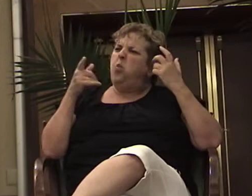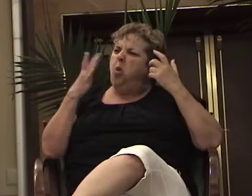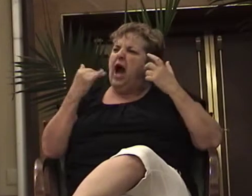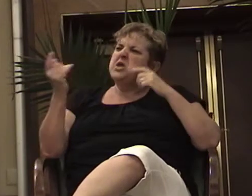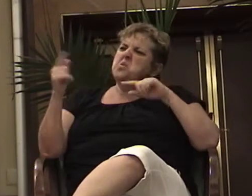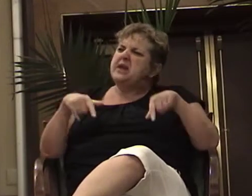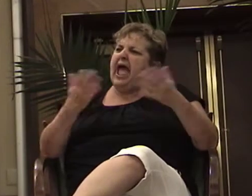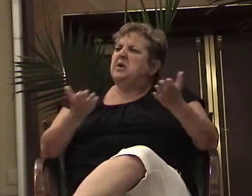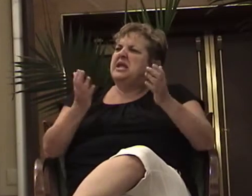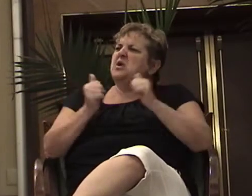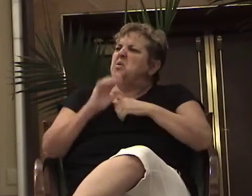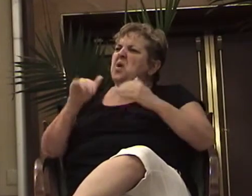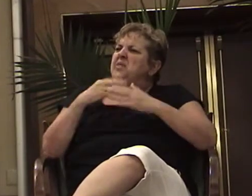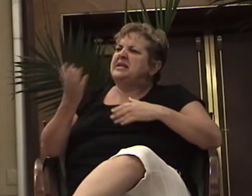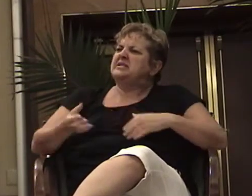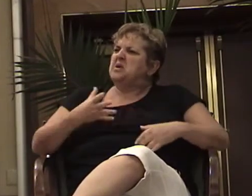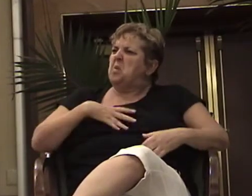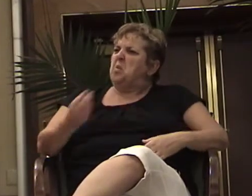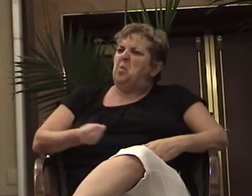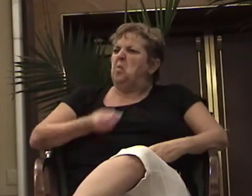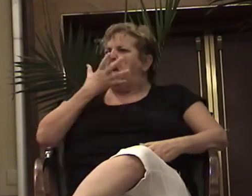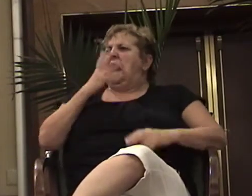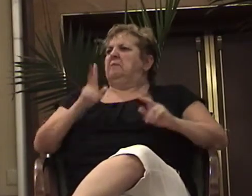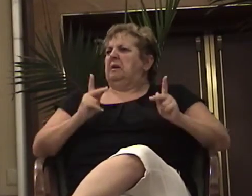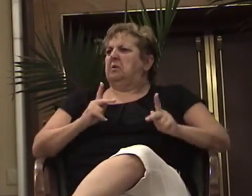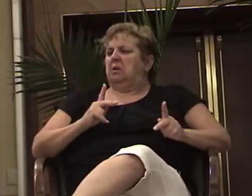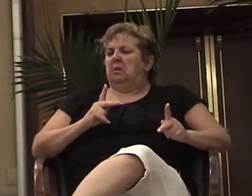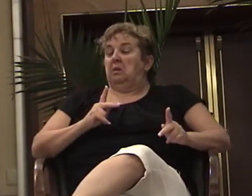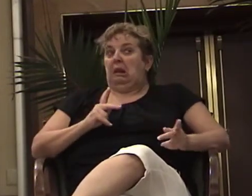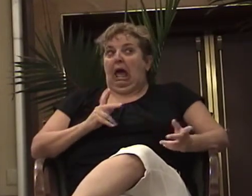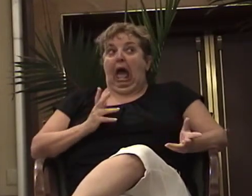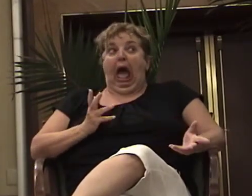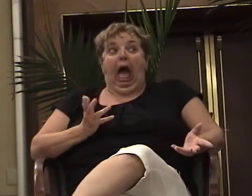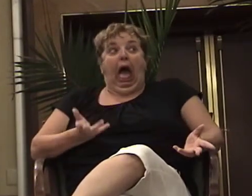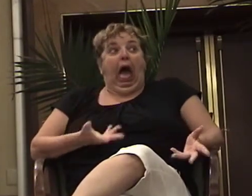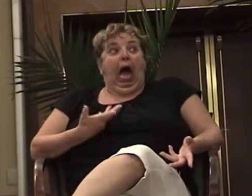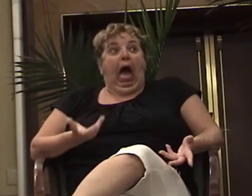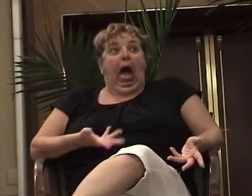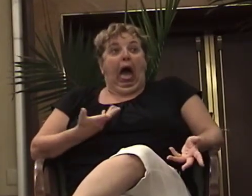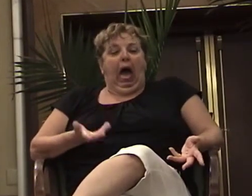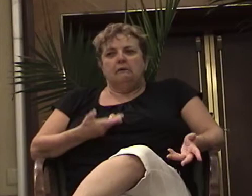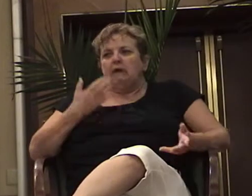like, um, I didn't know what to say. You know?